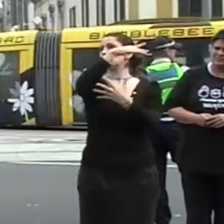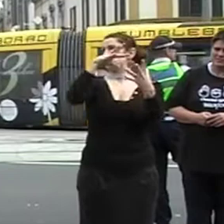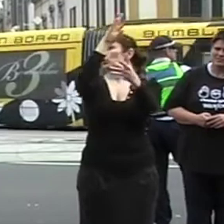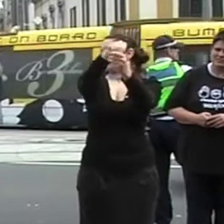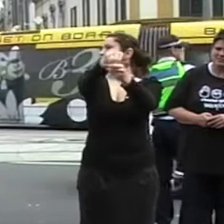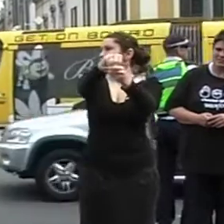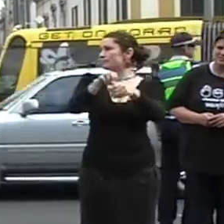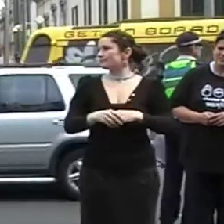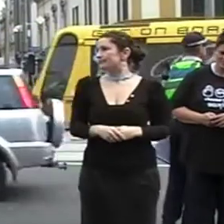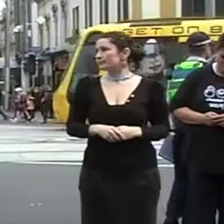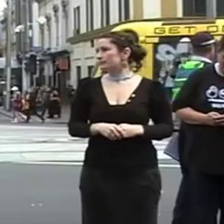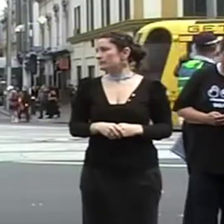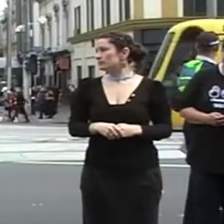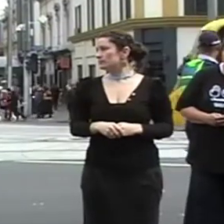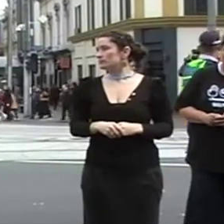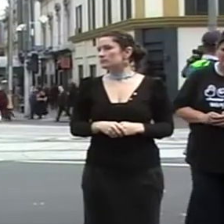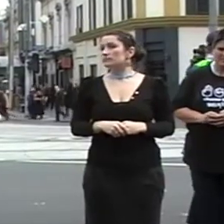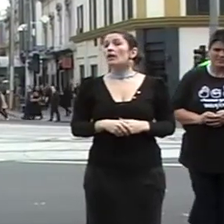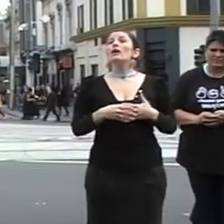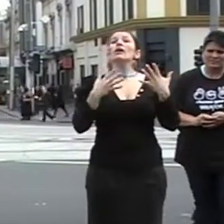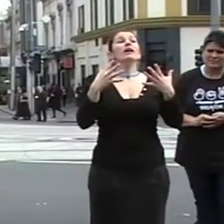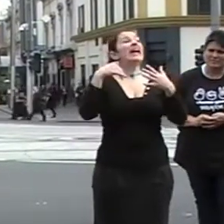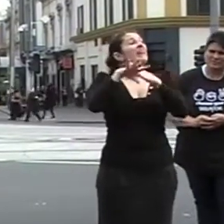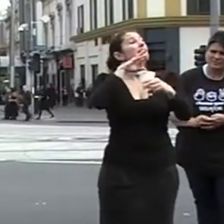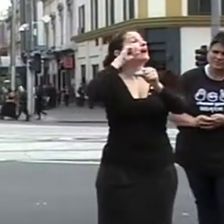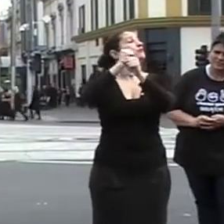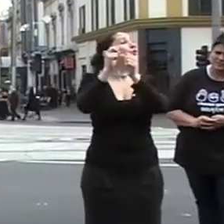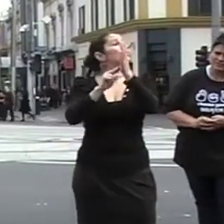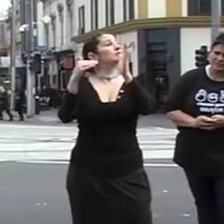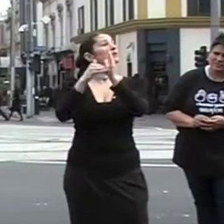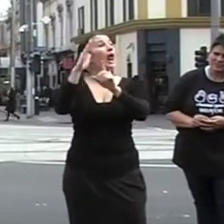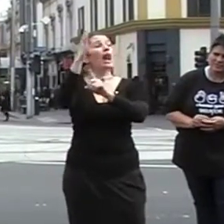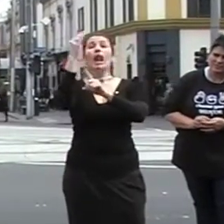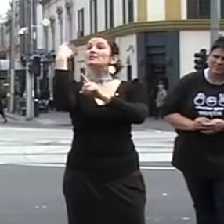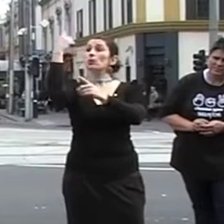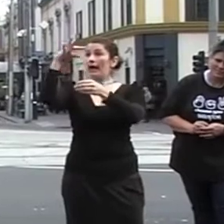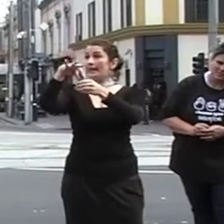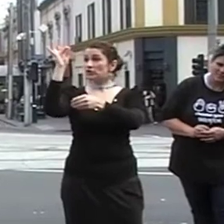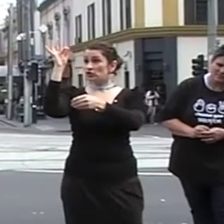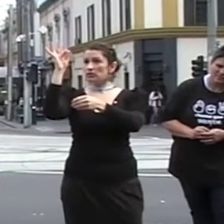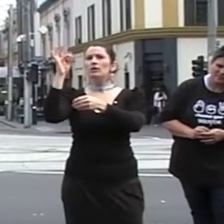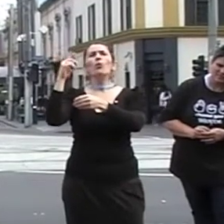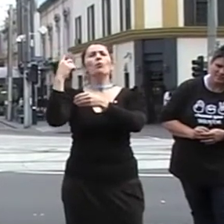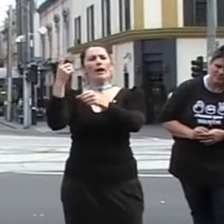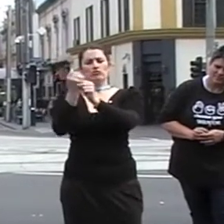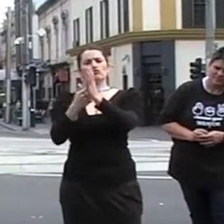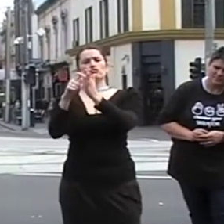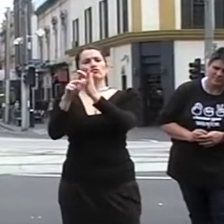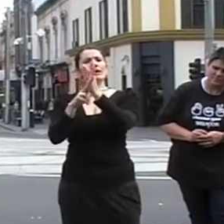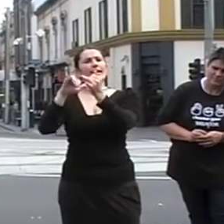In the Parliament of New Zealand at the last election Greens member Mojo Mathis who